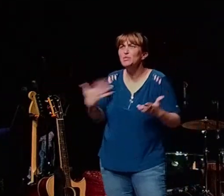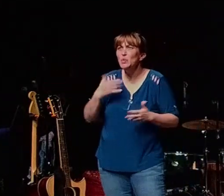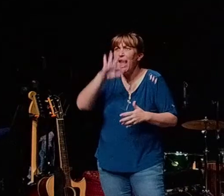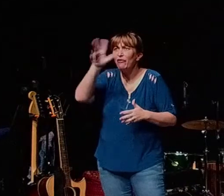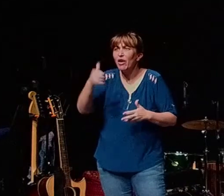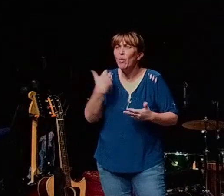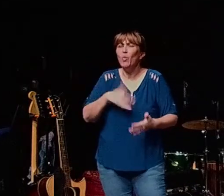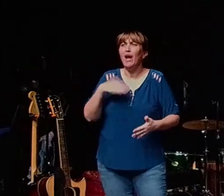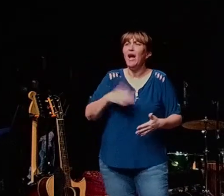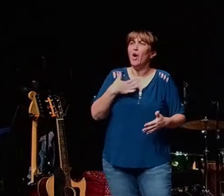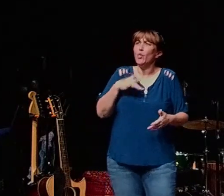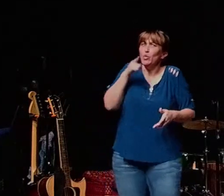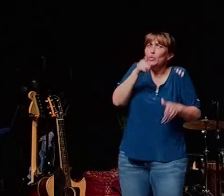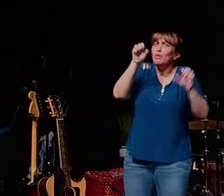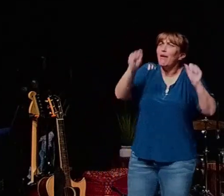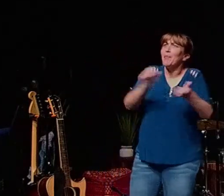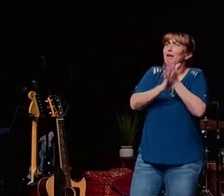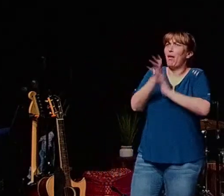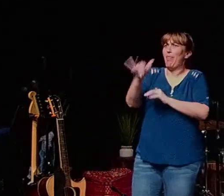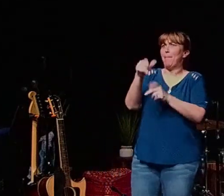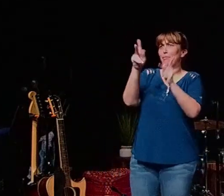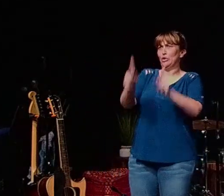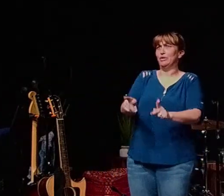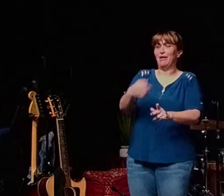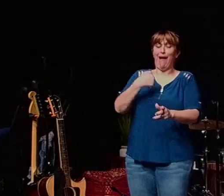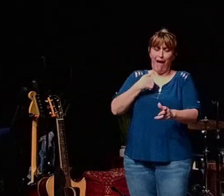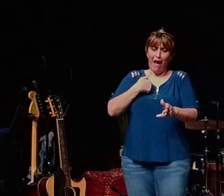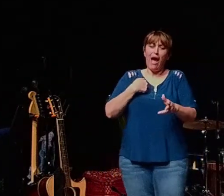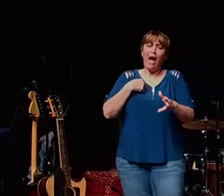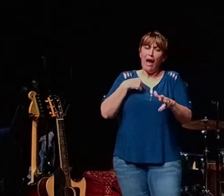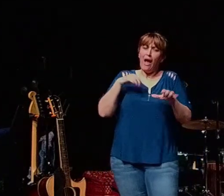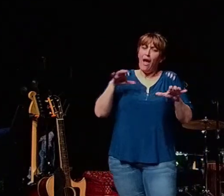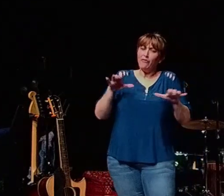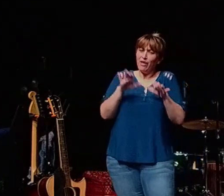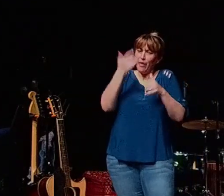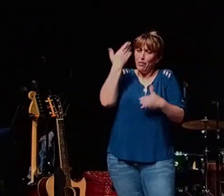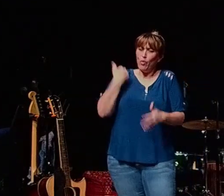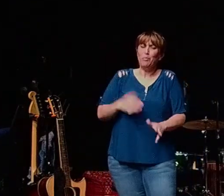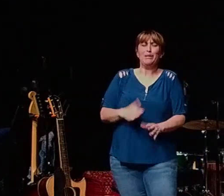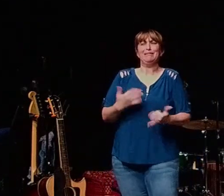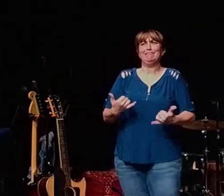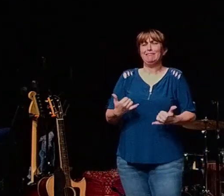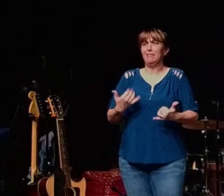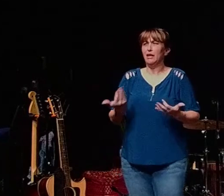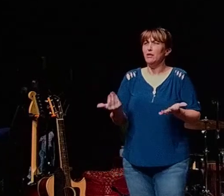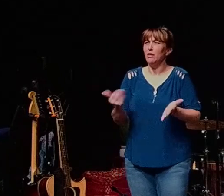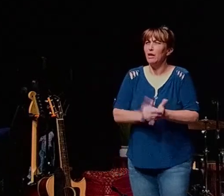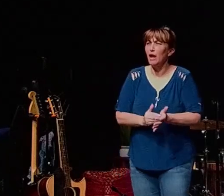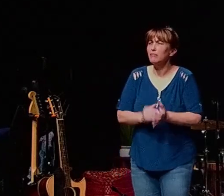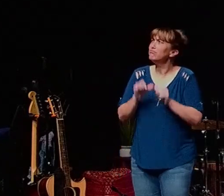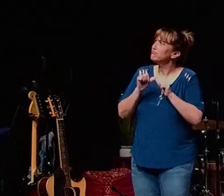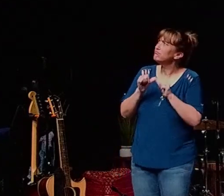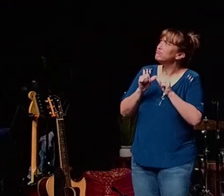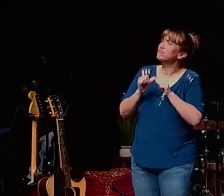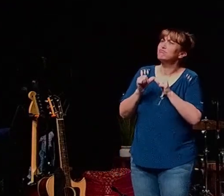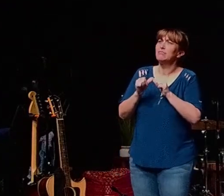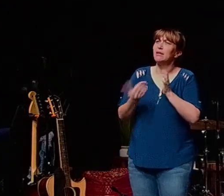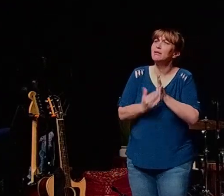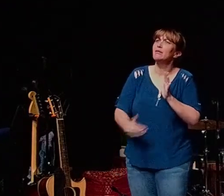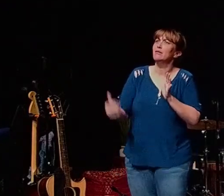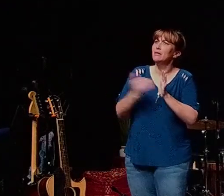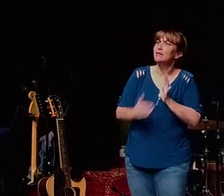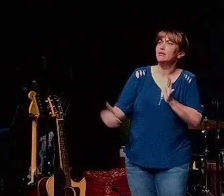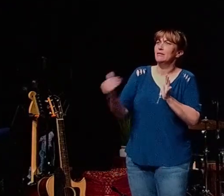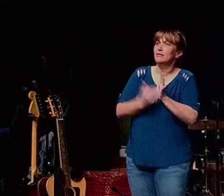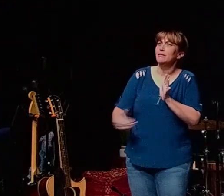be that person i have been that person and you have been that person but what god wants us to be is that person over and over